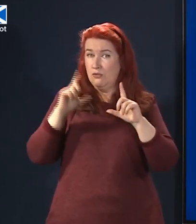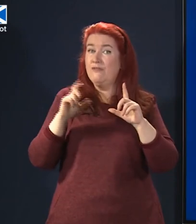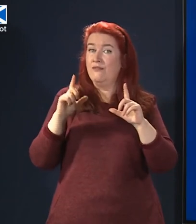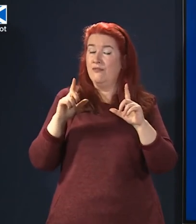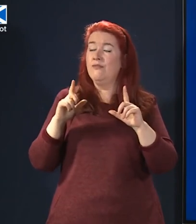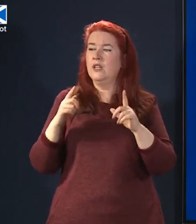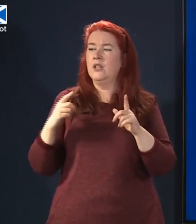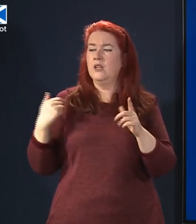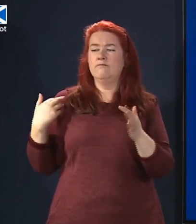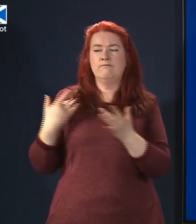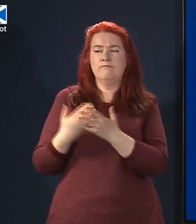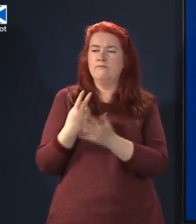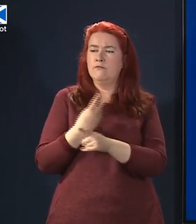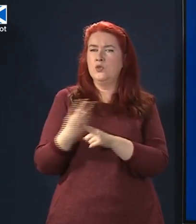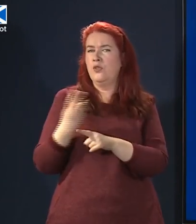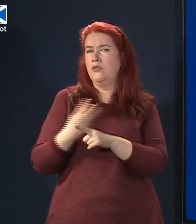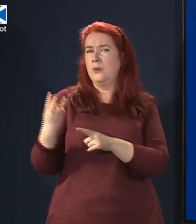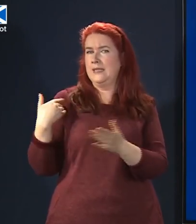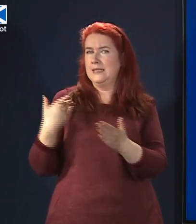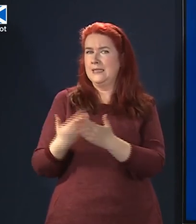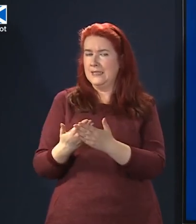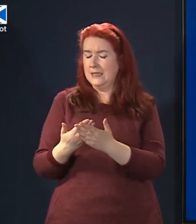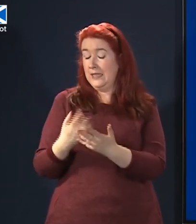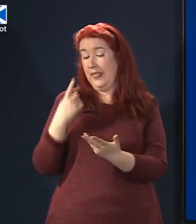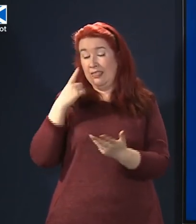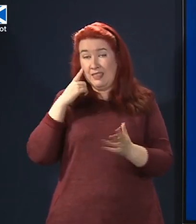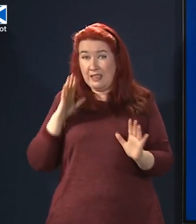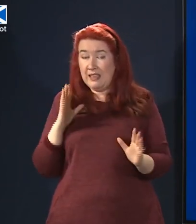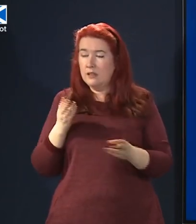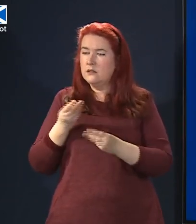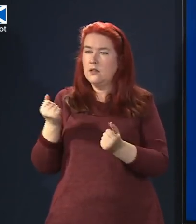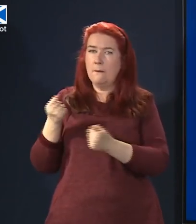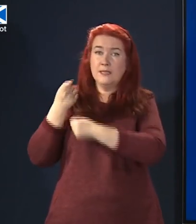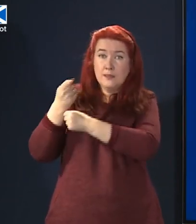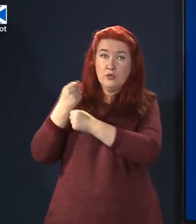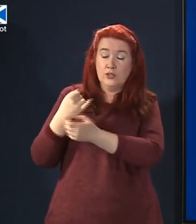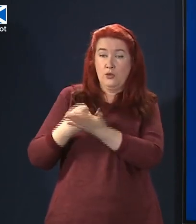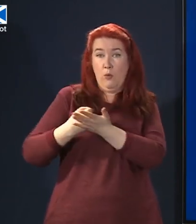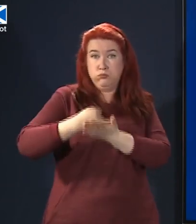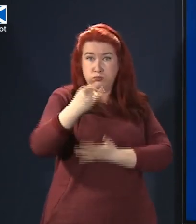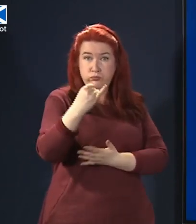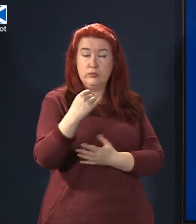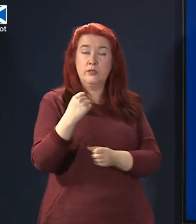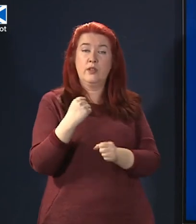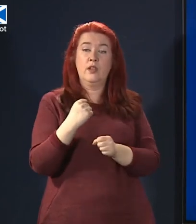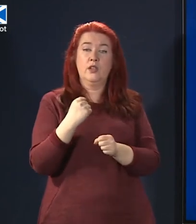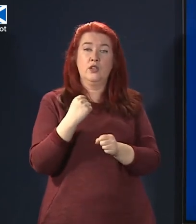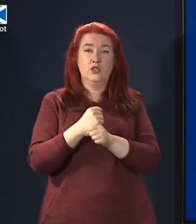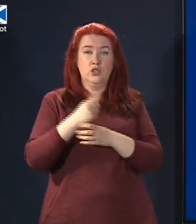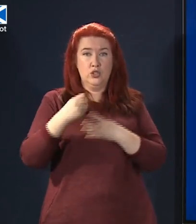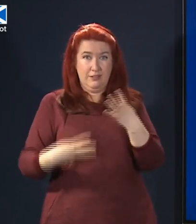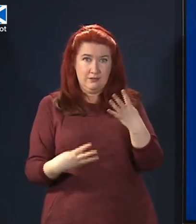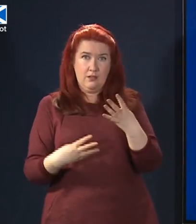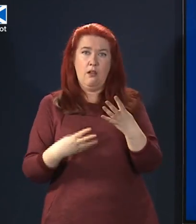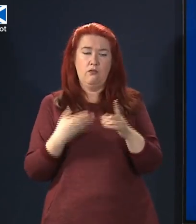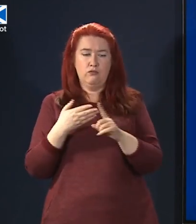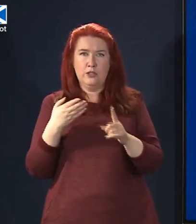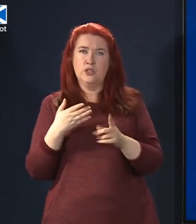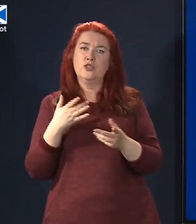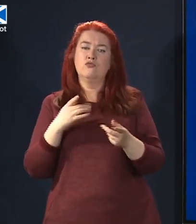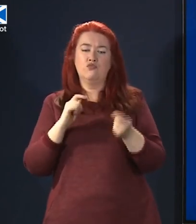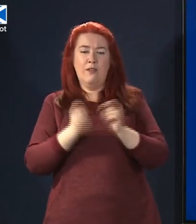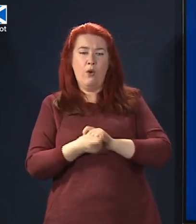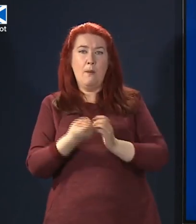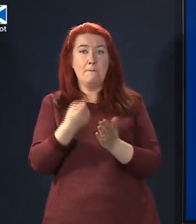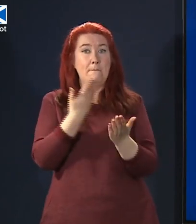couple of weeks from I think demonstrations against the gender recognition reform bill outside parliament